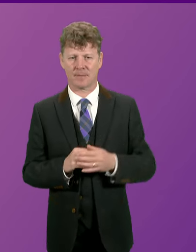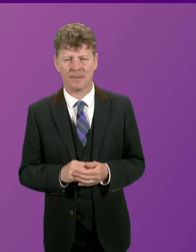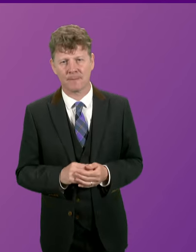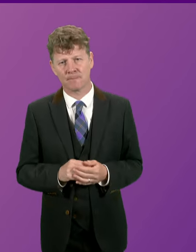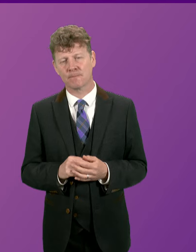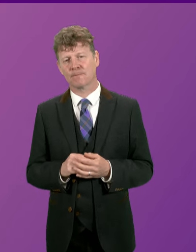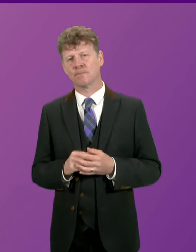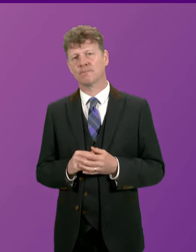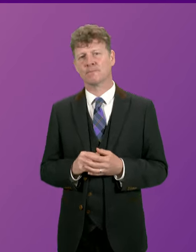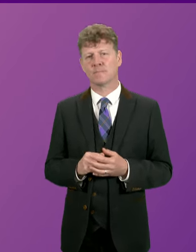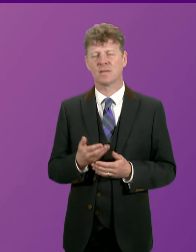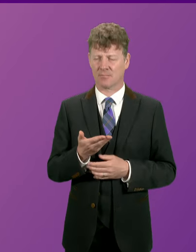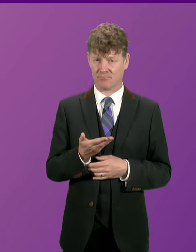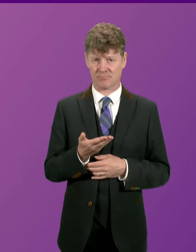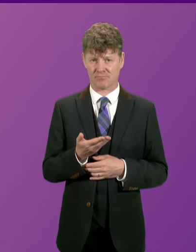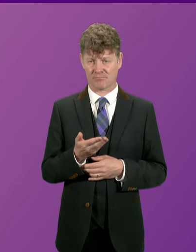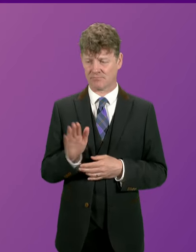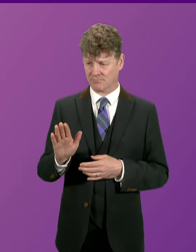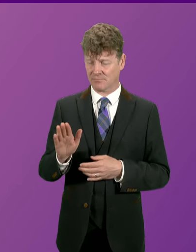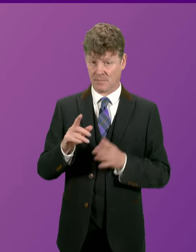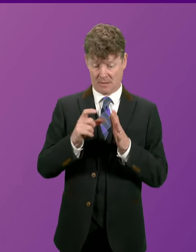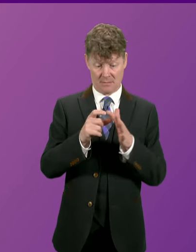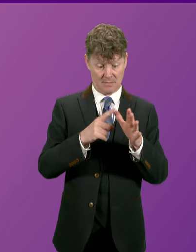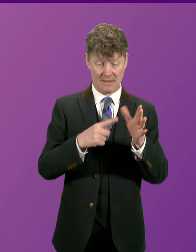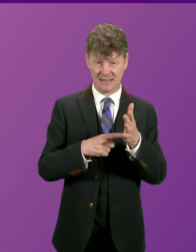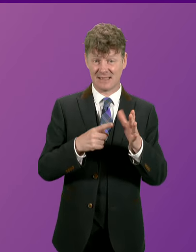let's have a look at the data.